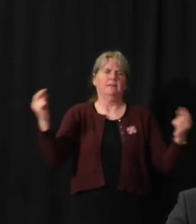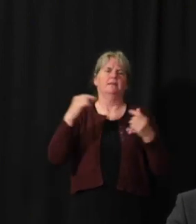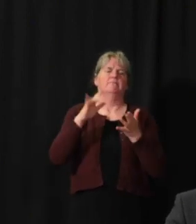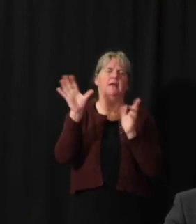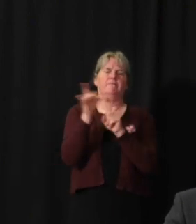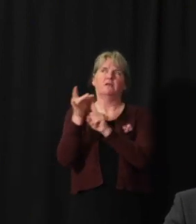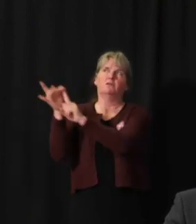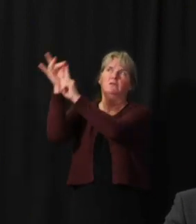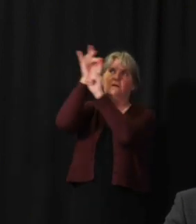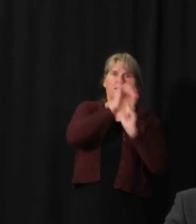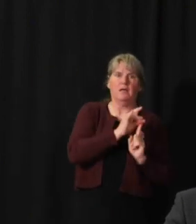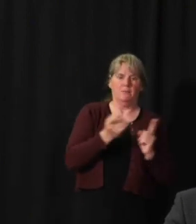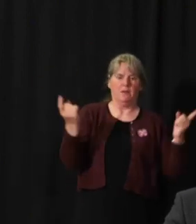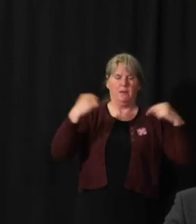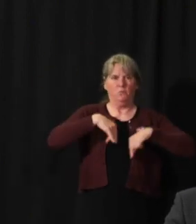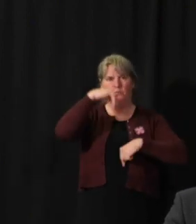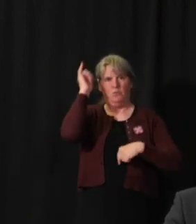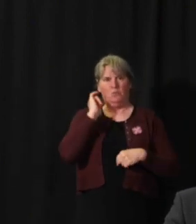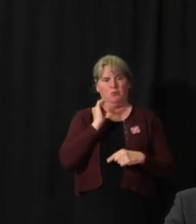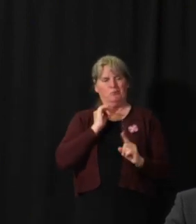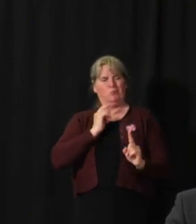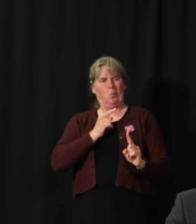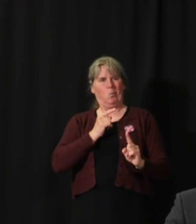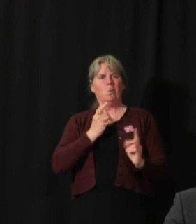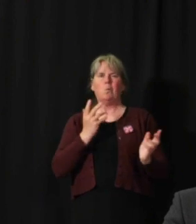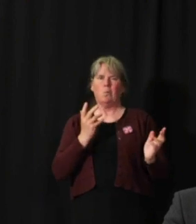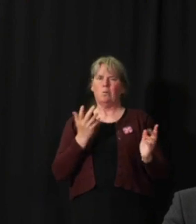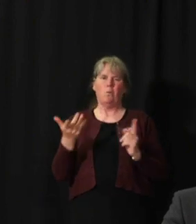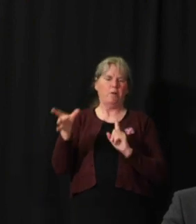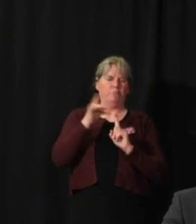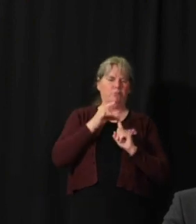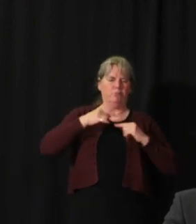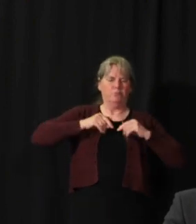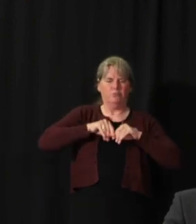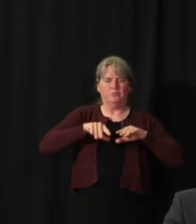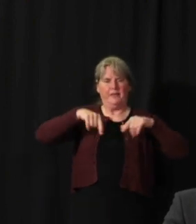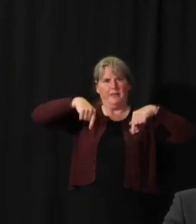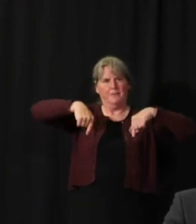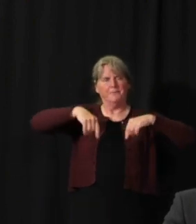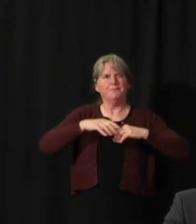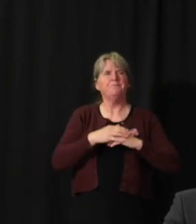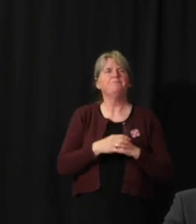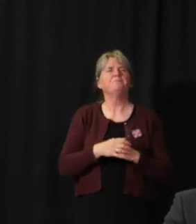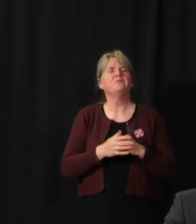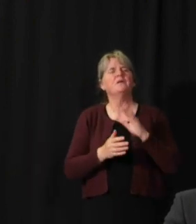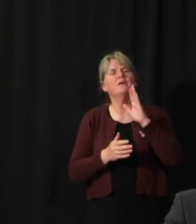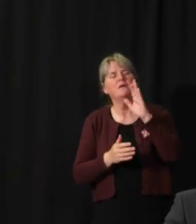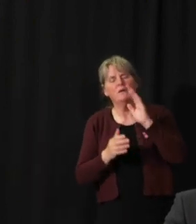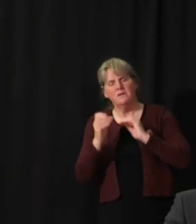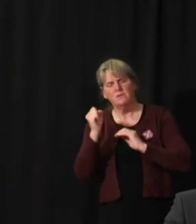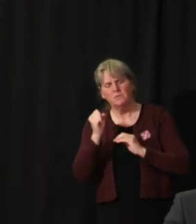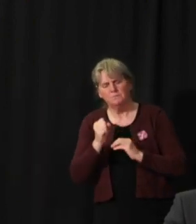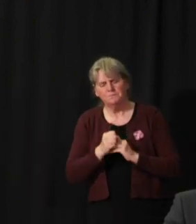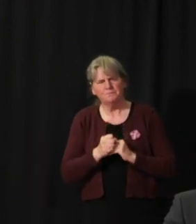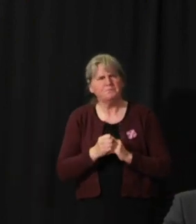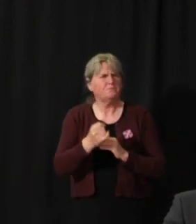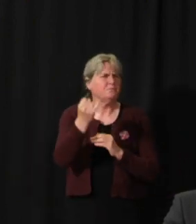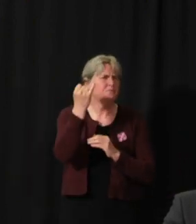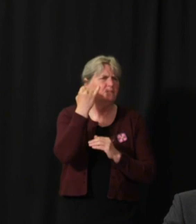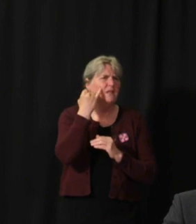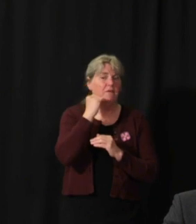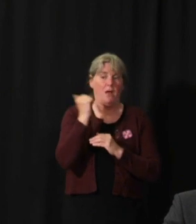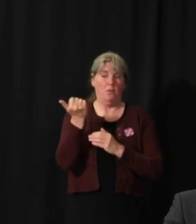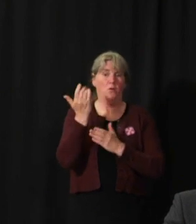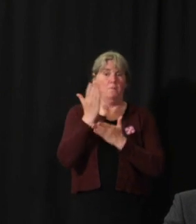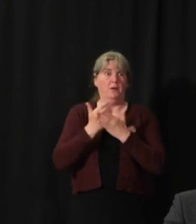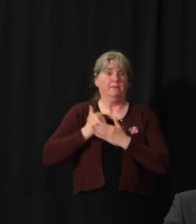from outside Yukon. So that means if, for instance, in the rest of